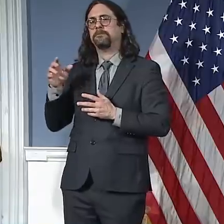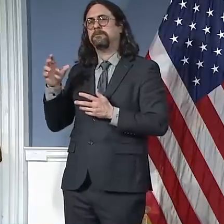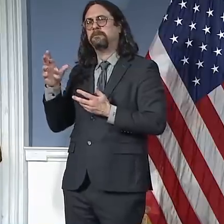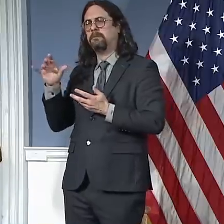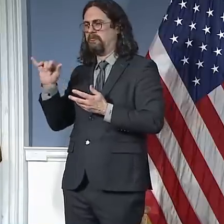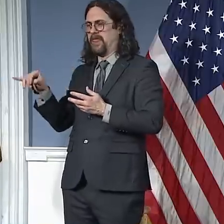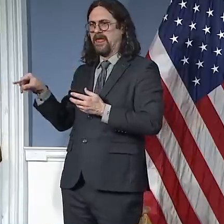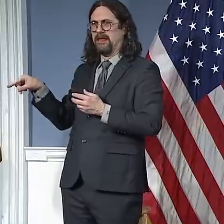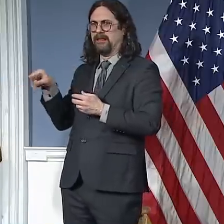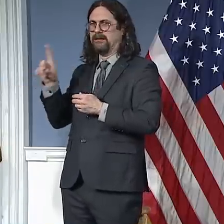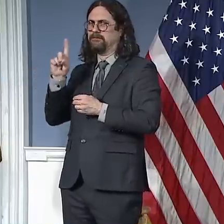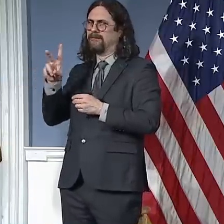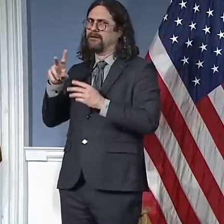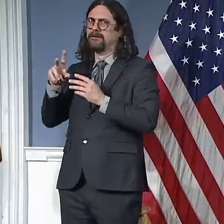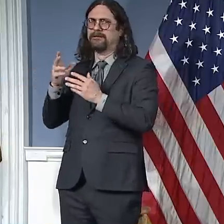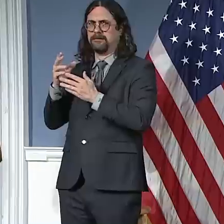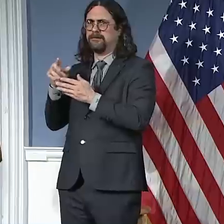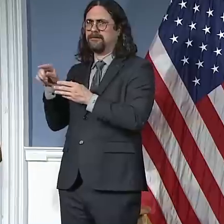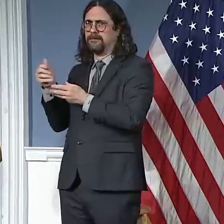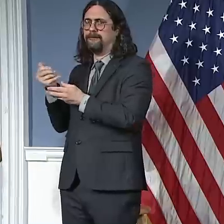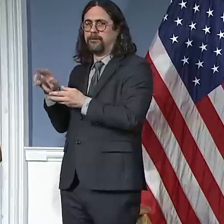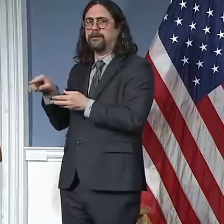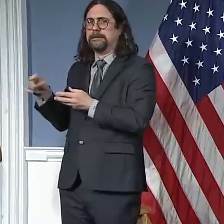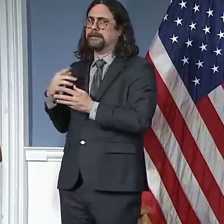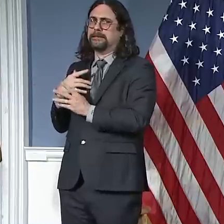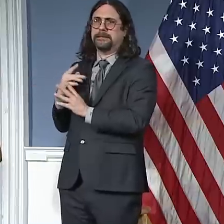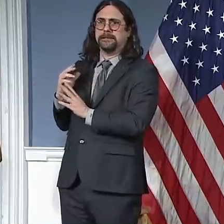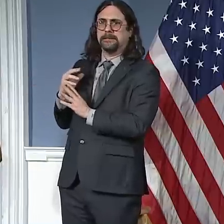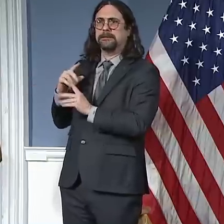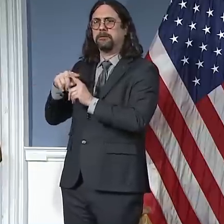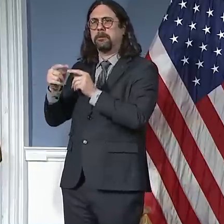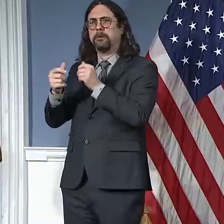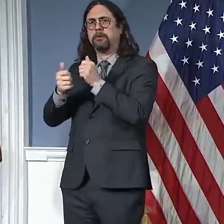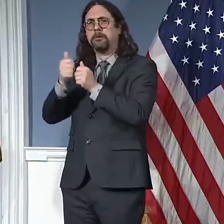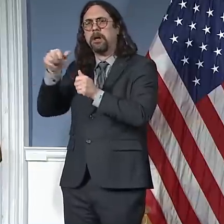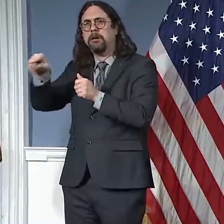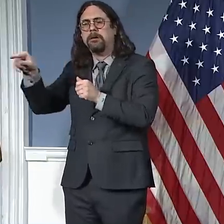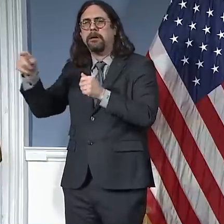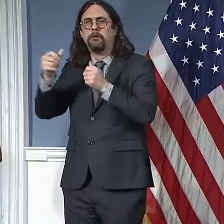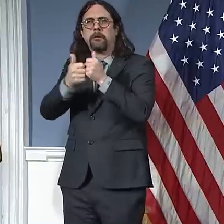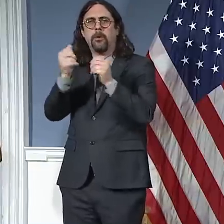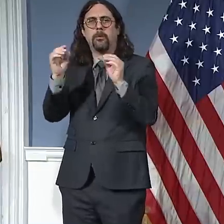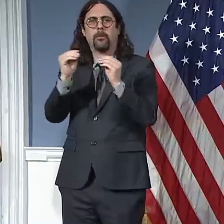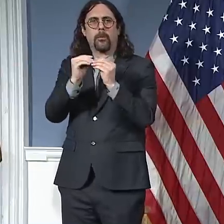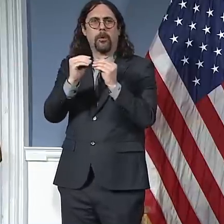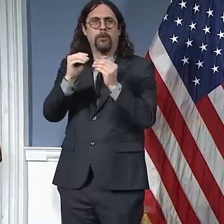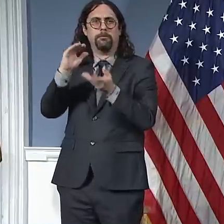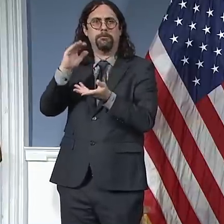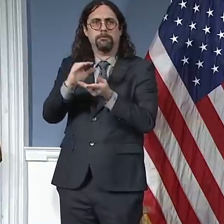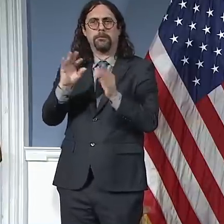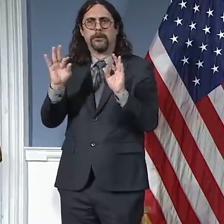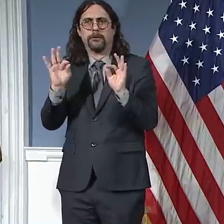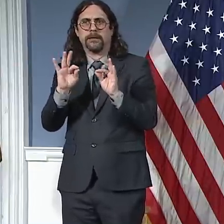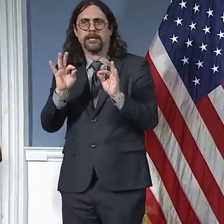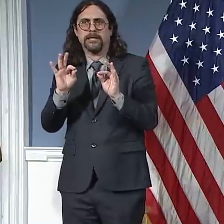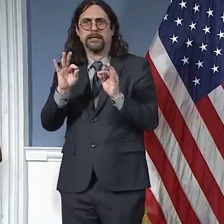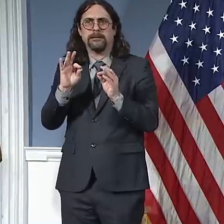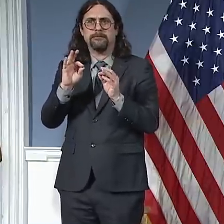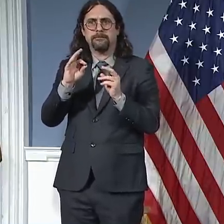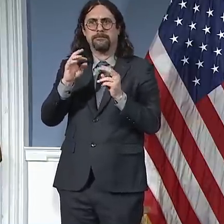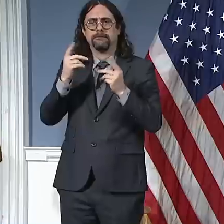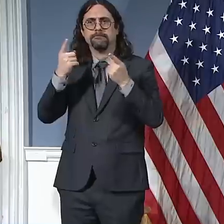Some have only a few months. Some have only weeks. But I'm going to treat this category across the board. It's approximately